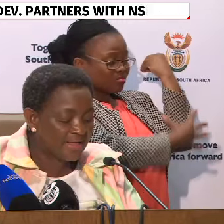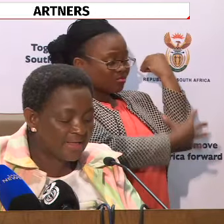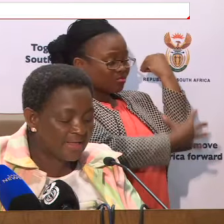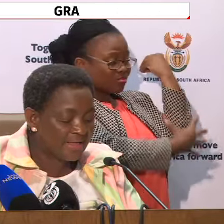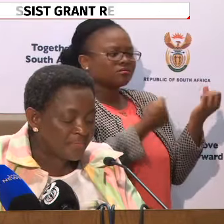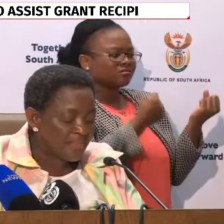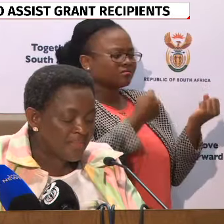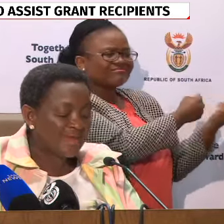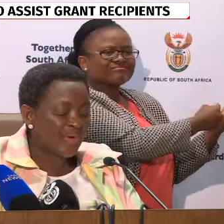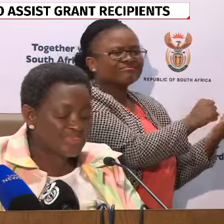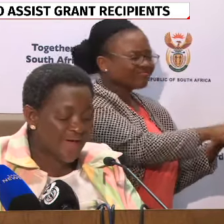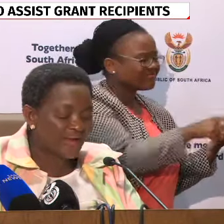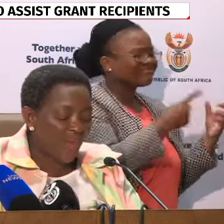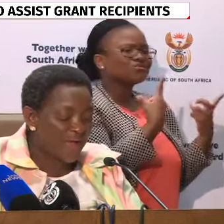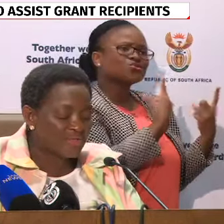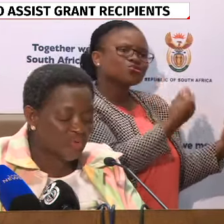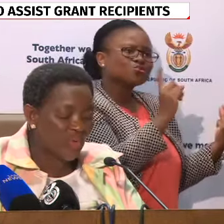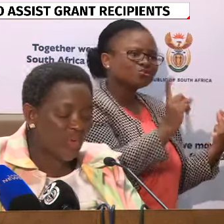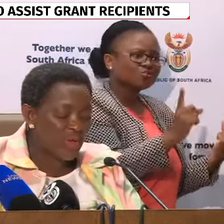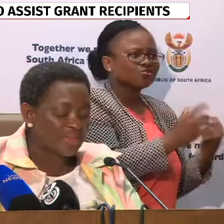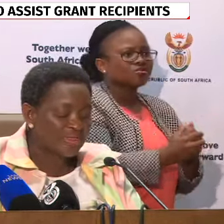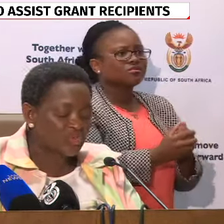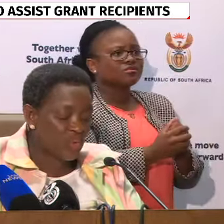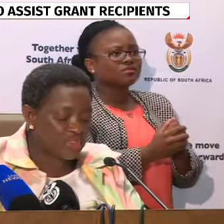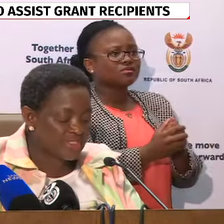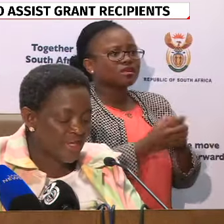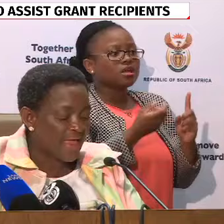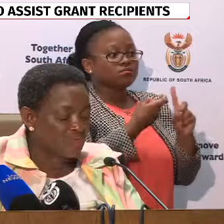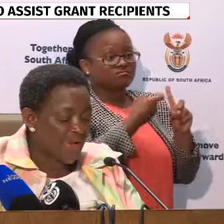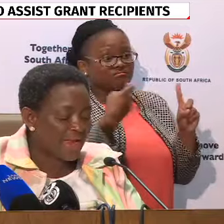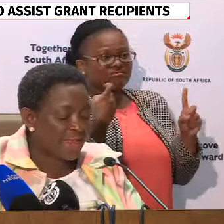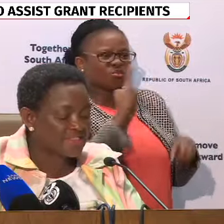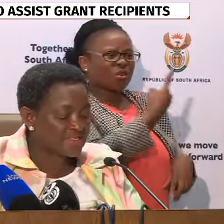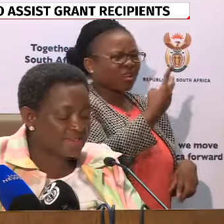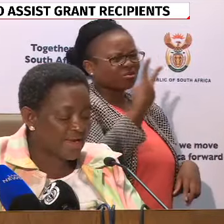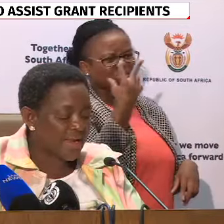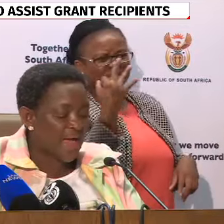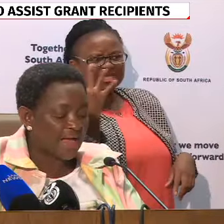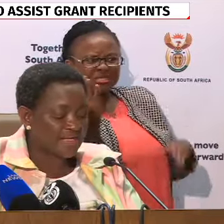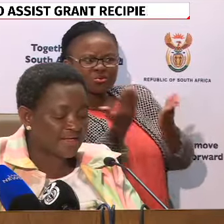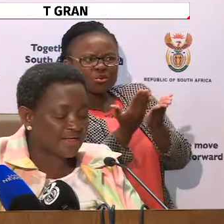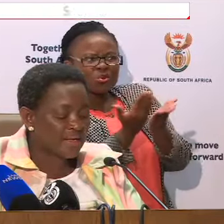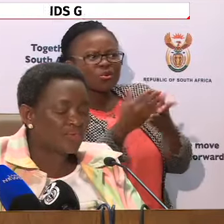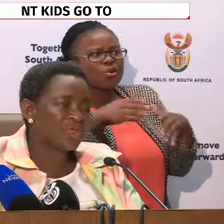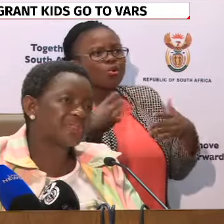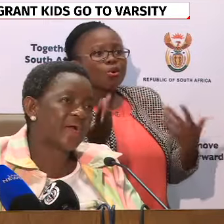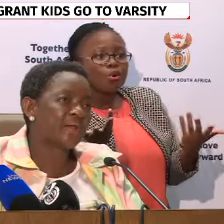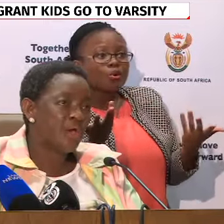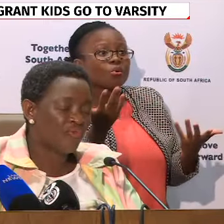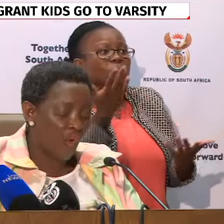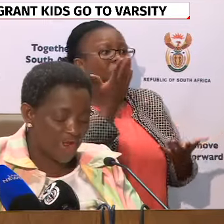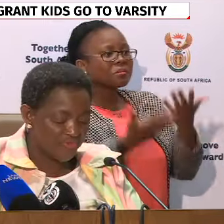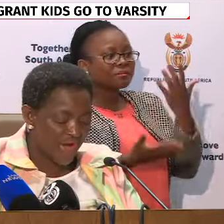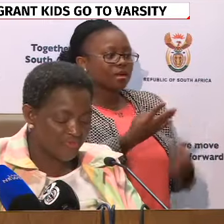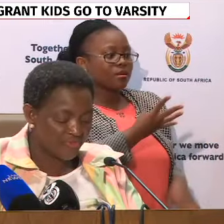in the quintile 1, 2, 3 schools, as well as children attending quintile